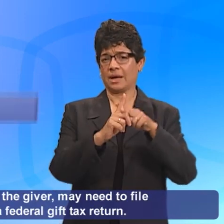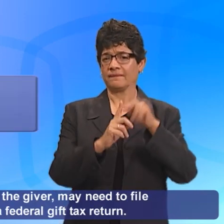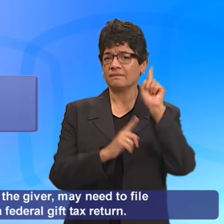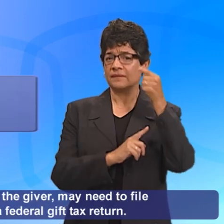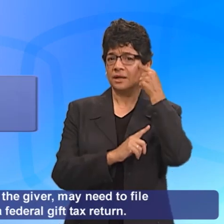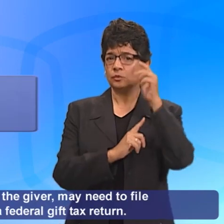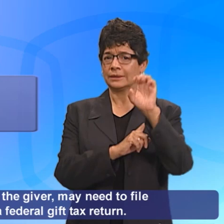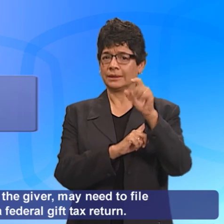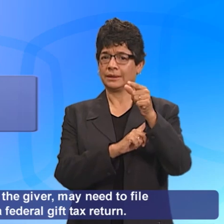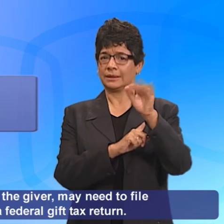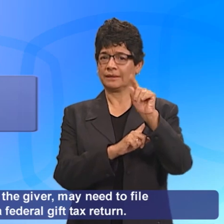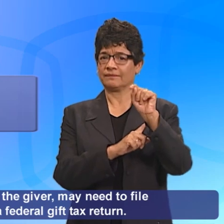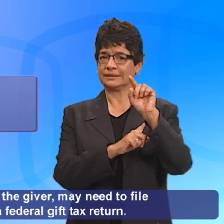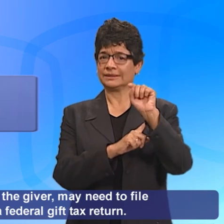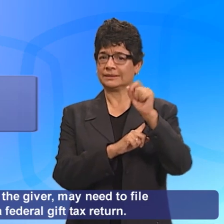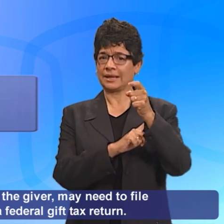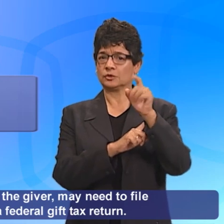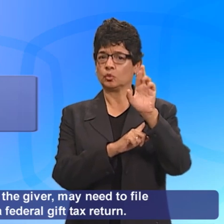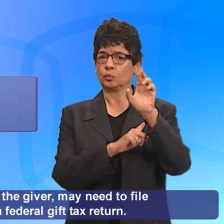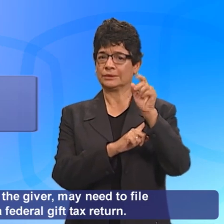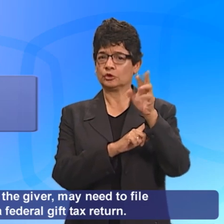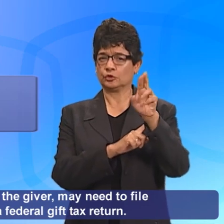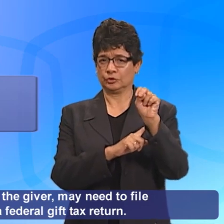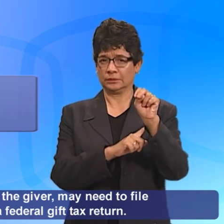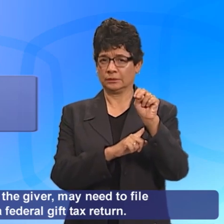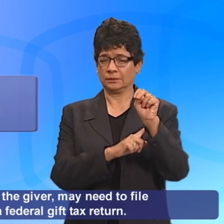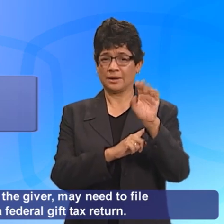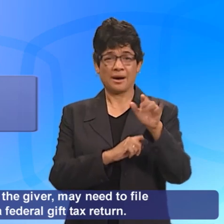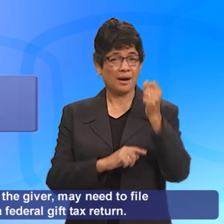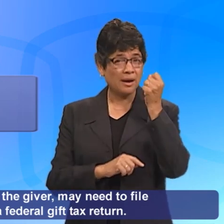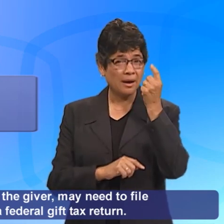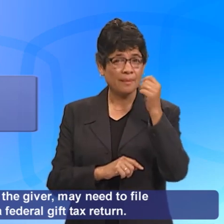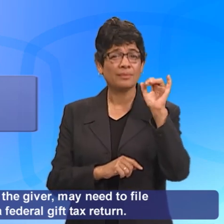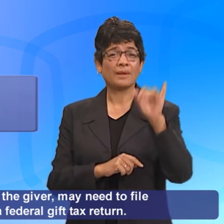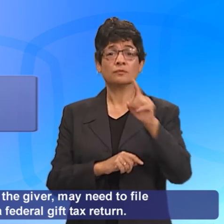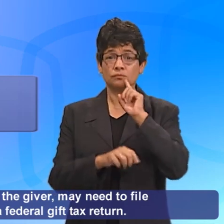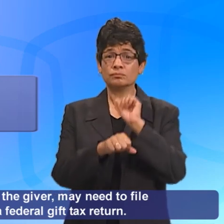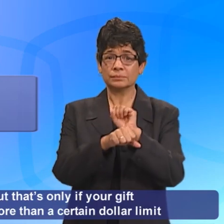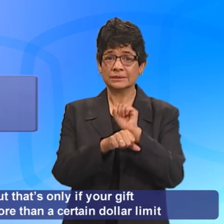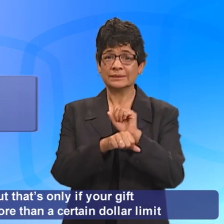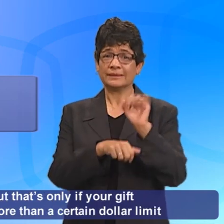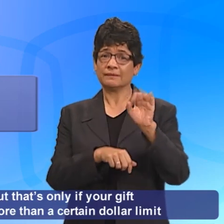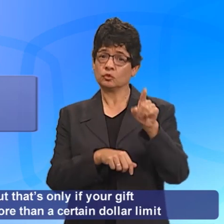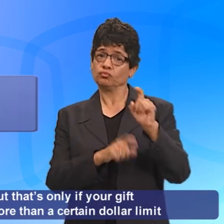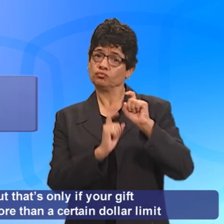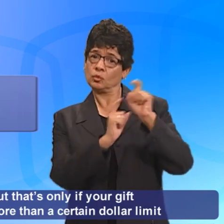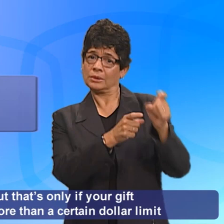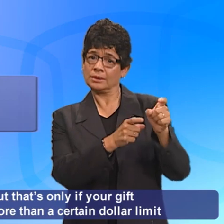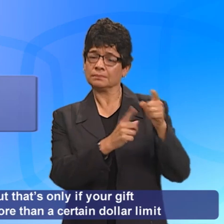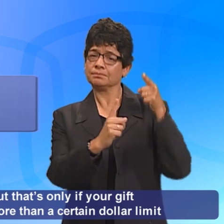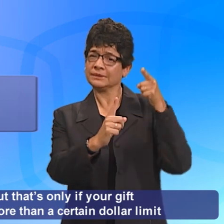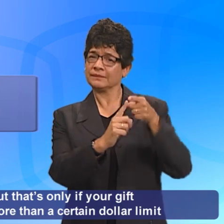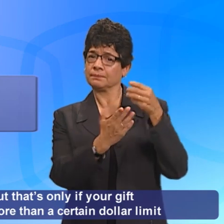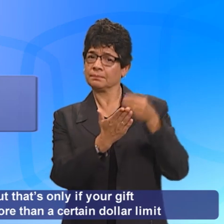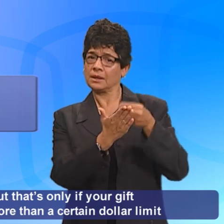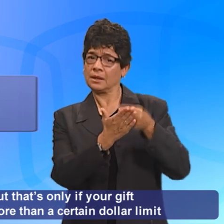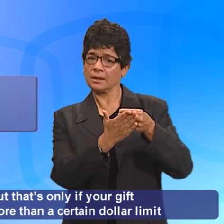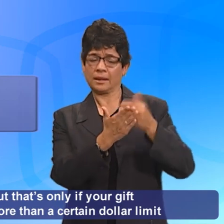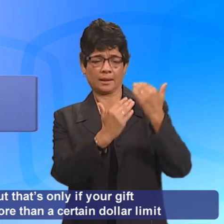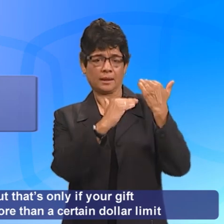the giver, may need to file a federal gift tax return. But that's only if your gift was more than a certain dollar